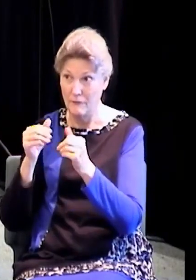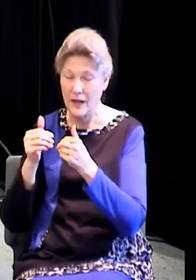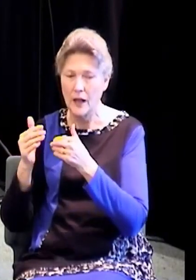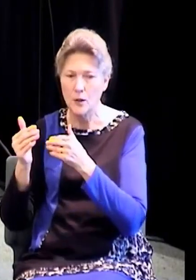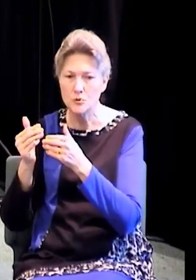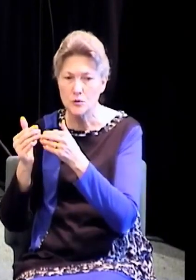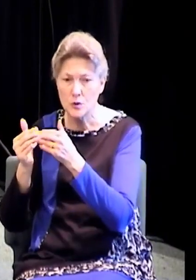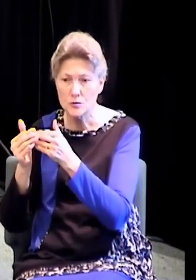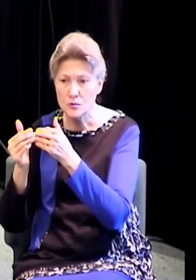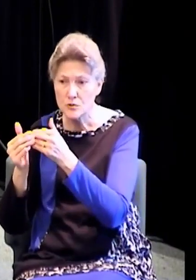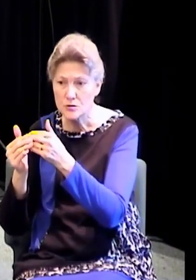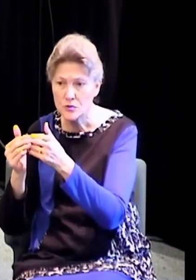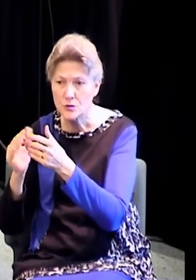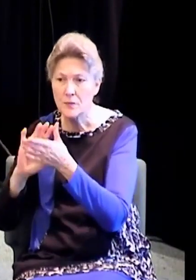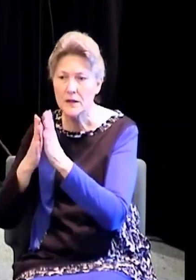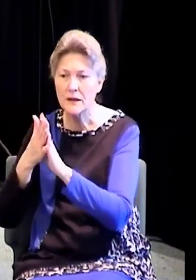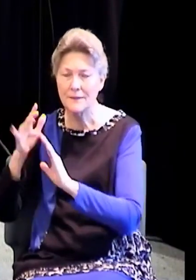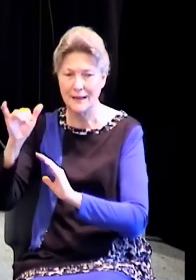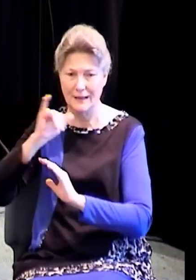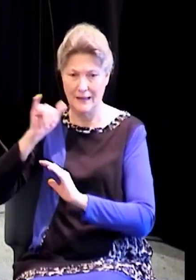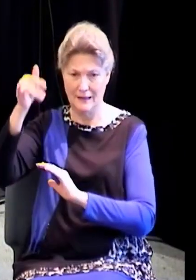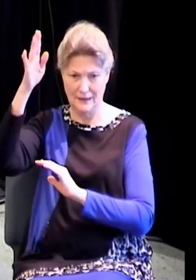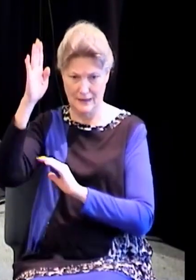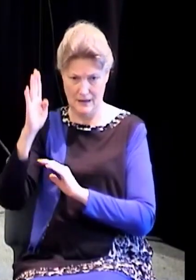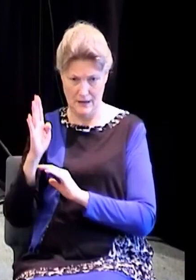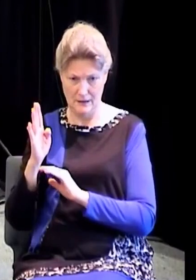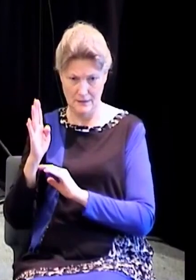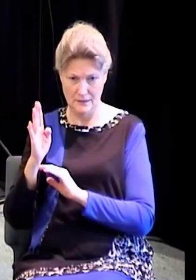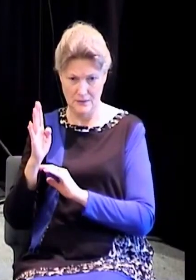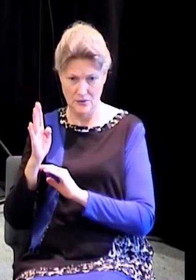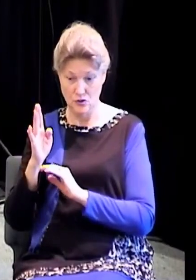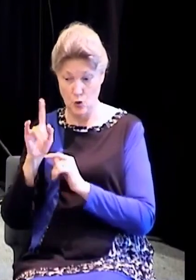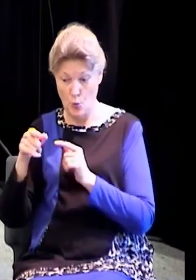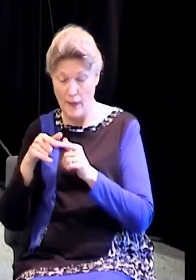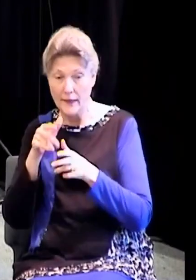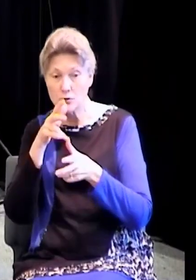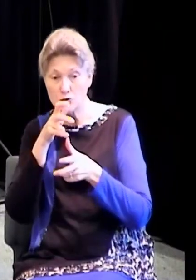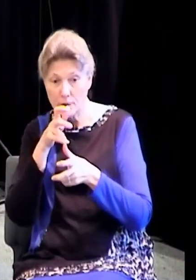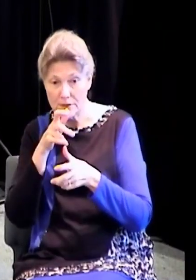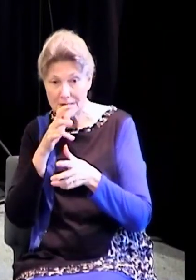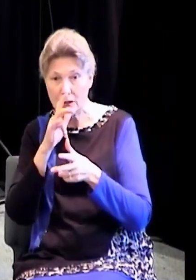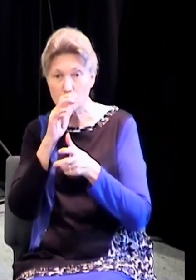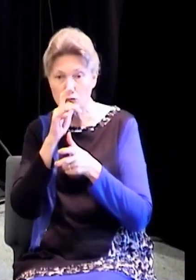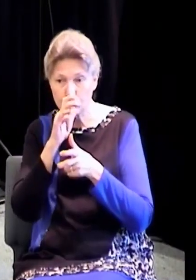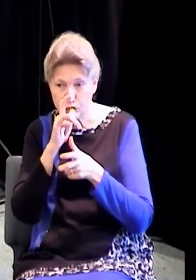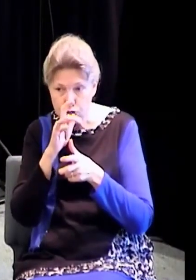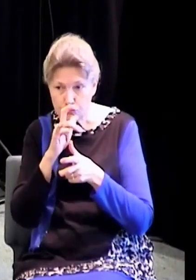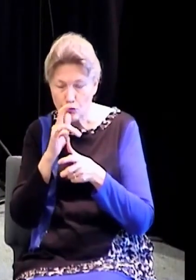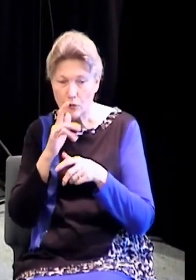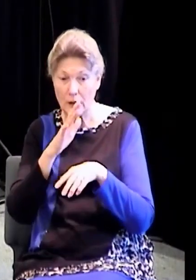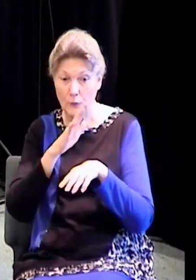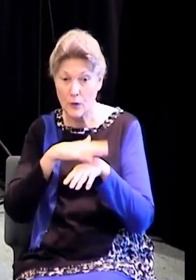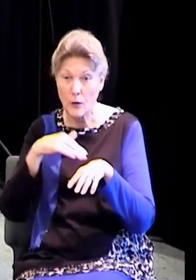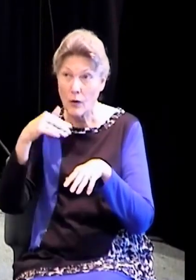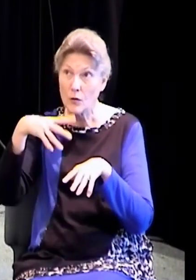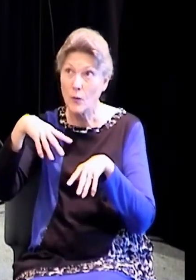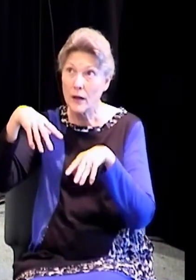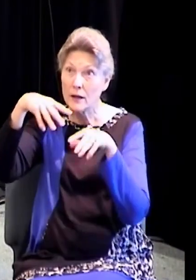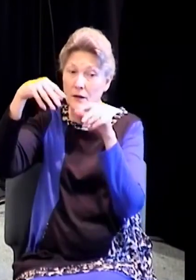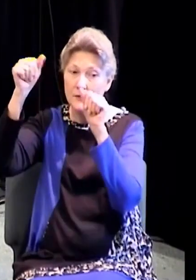leave our corruptible and put on incorruptible. Our mortality will put on immortality. We're not